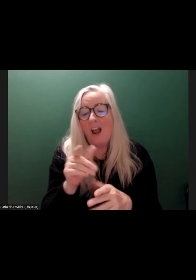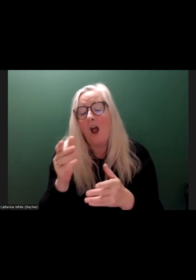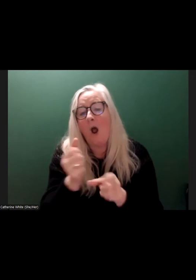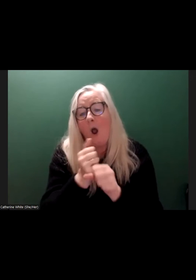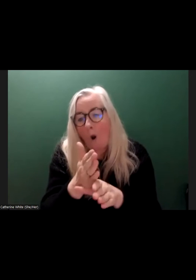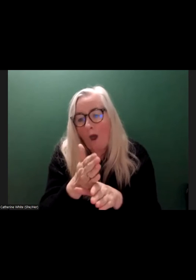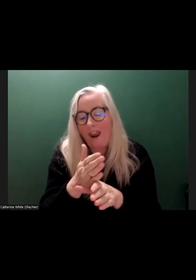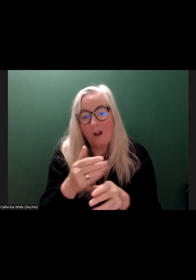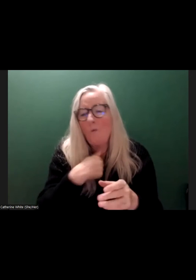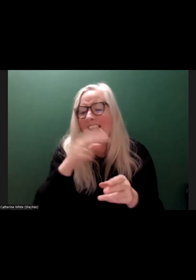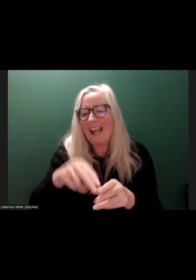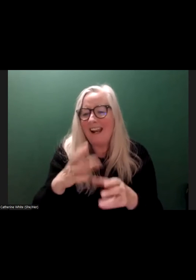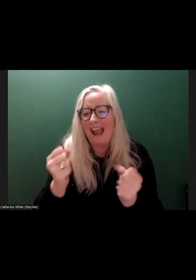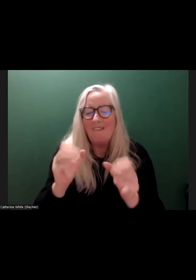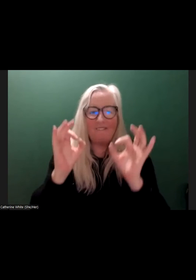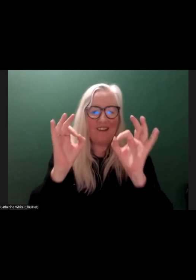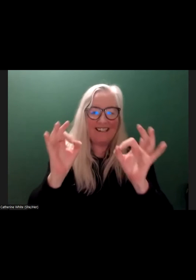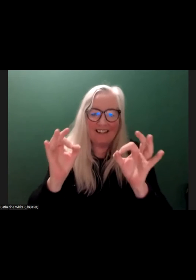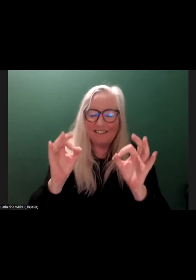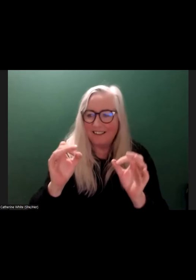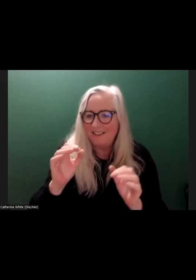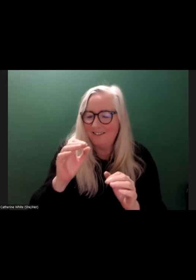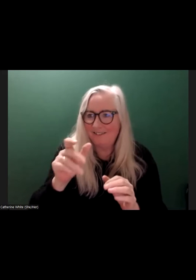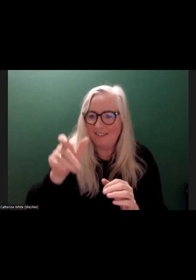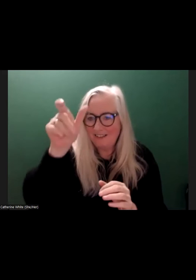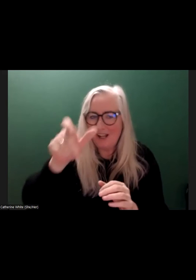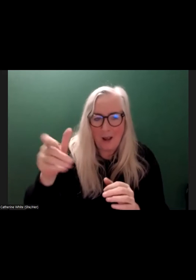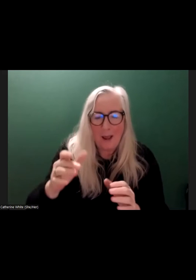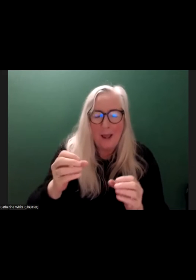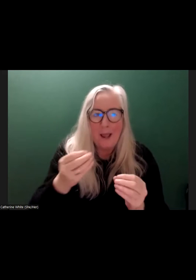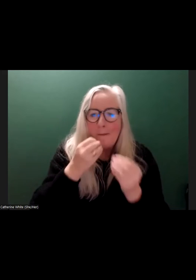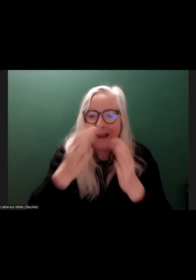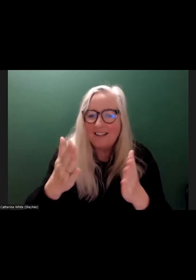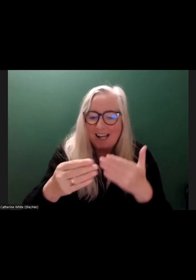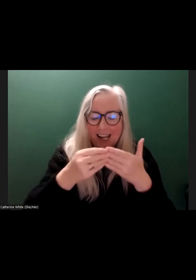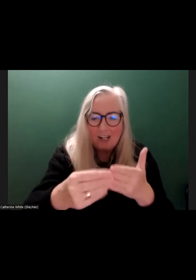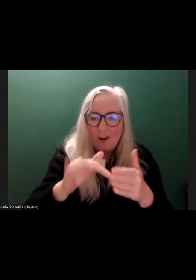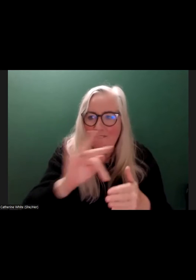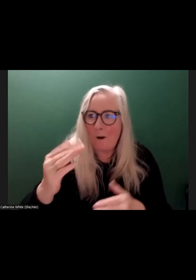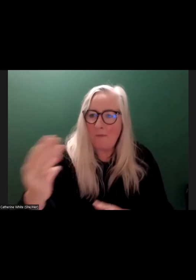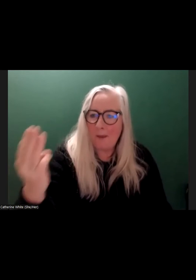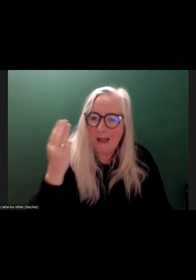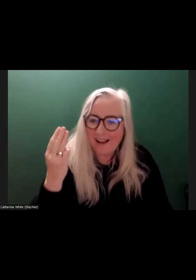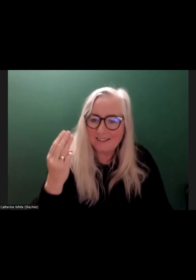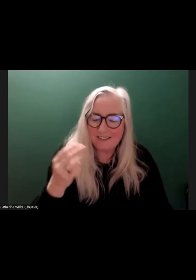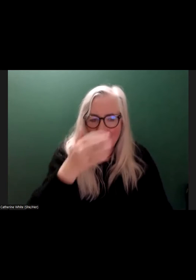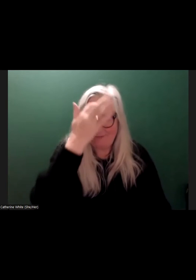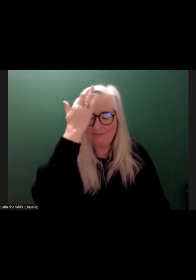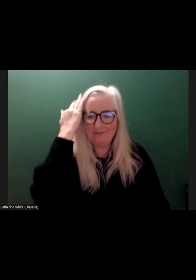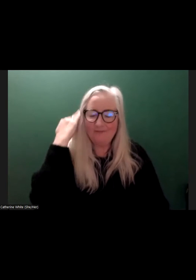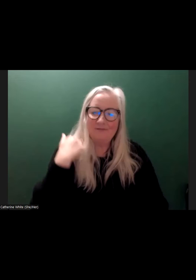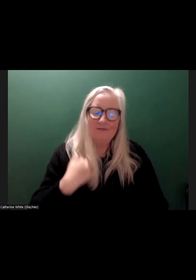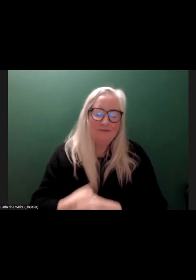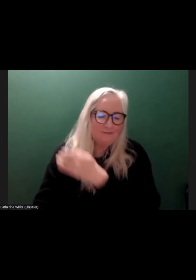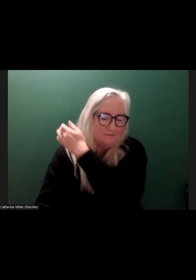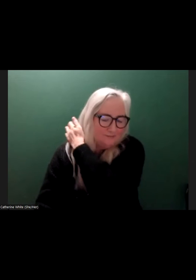We can have our fantastic figureheads. We can have our, you know, amazing leaders from the past. Napoleon's getting a bad rock now from the past